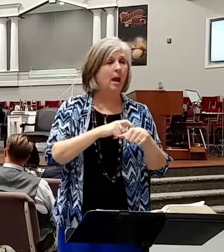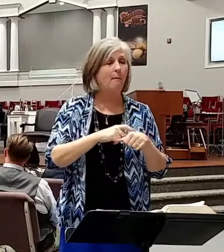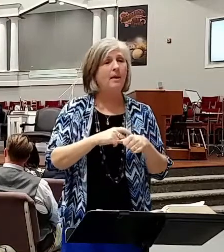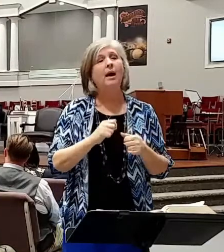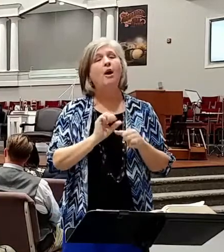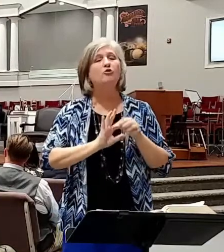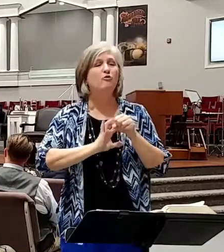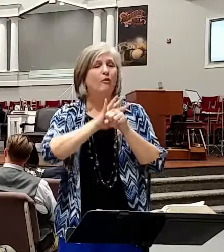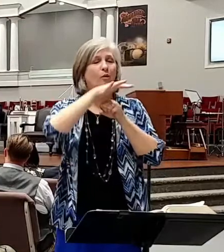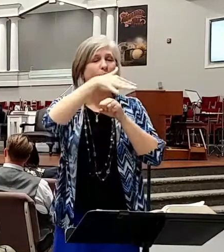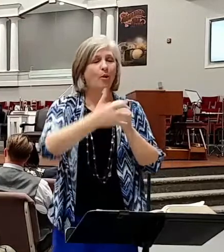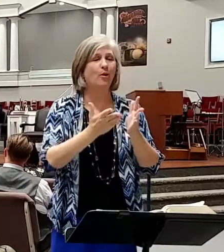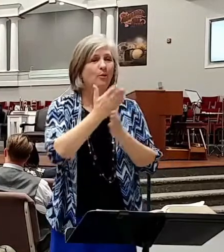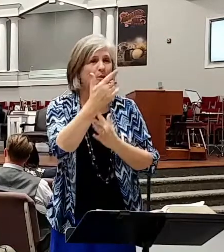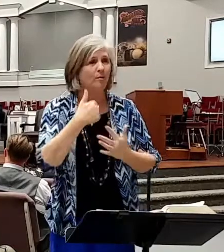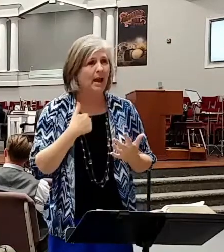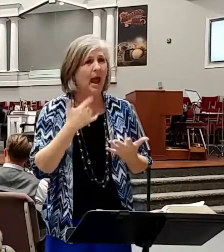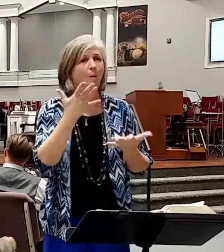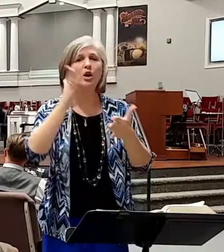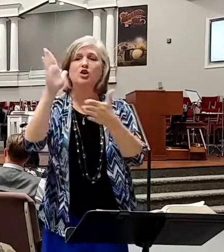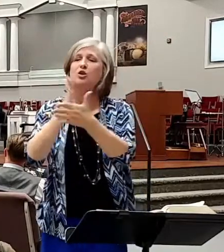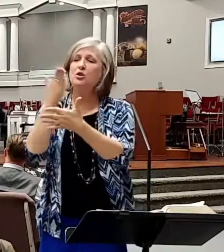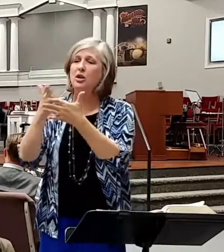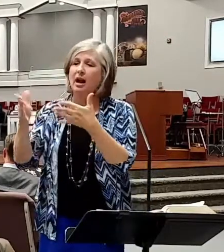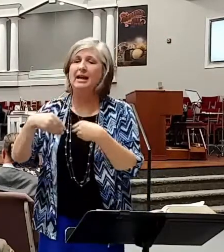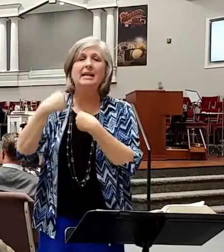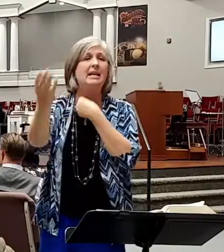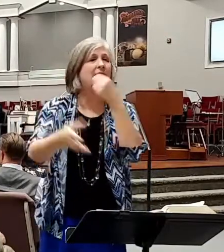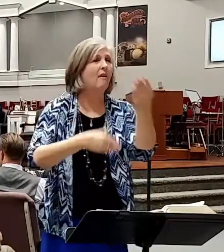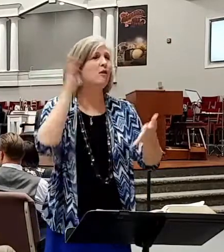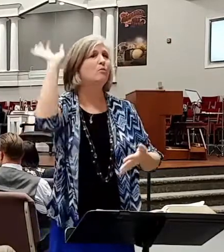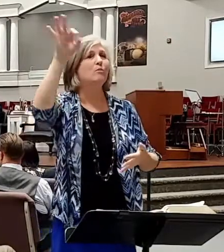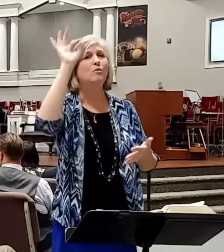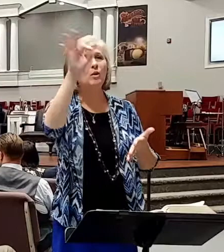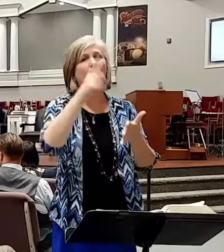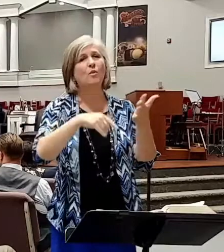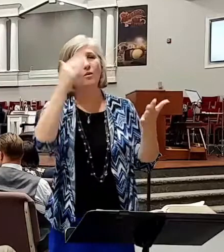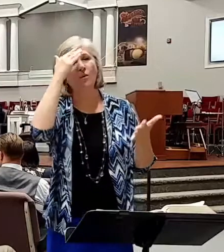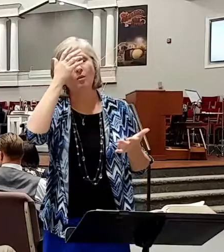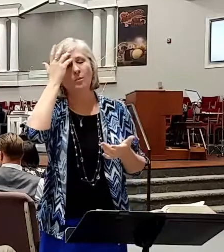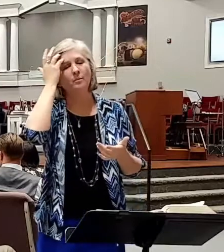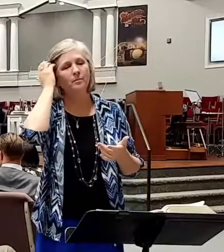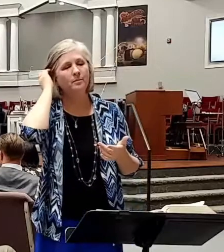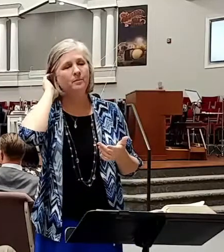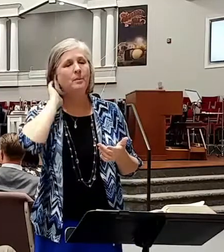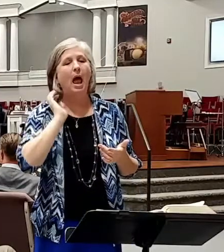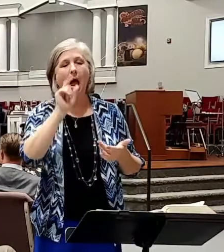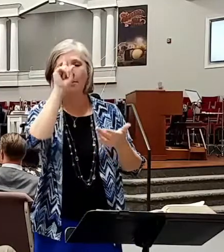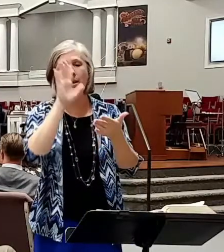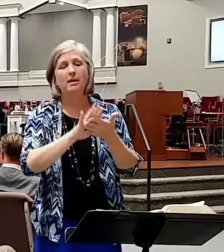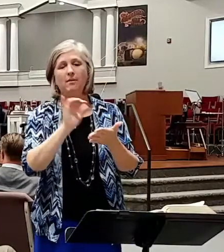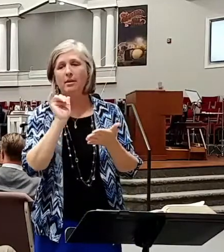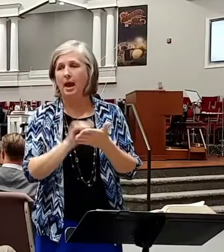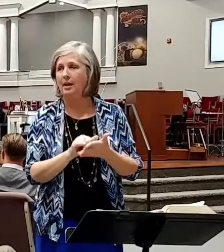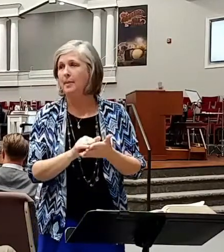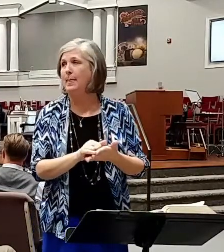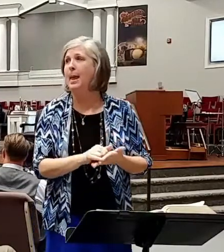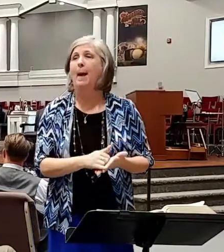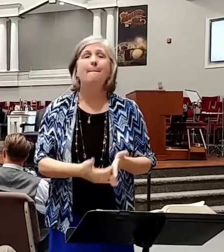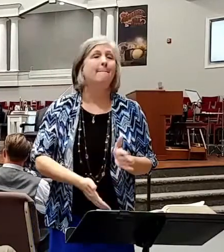and I want to share it I want to give it I want to preach it. I'm convinced that the best preachers of the word of God